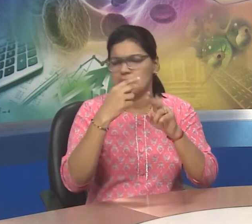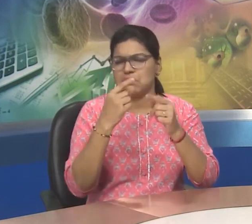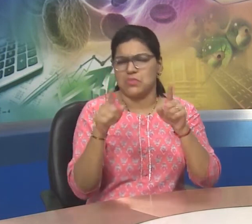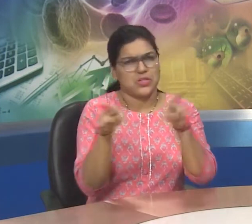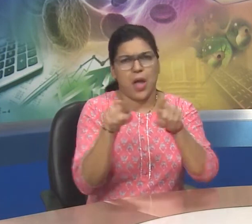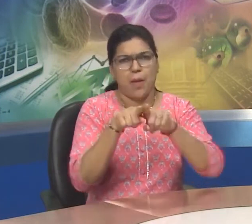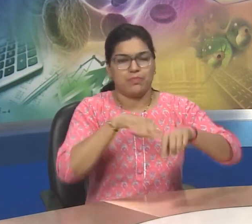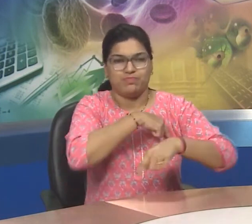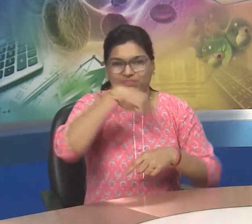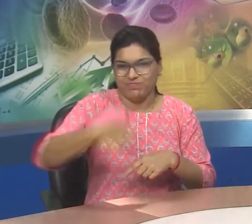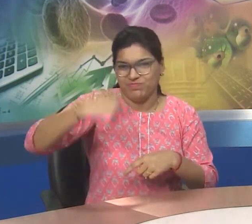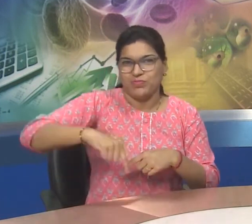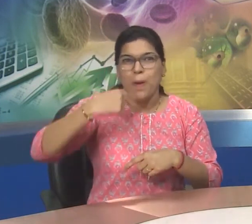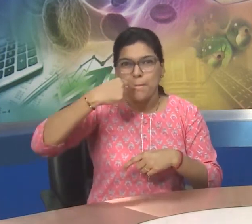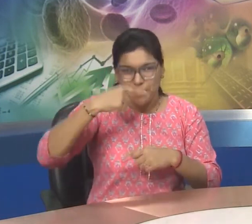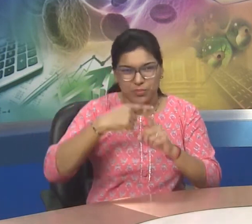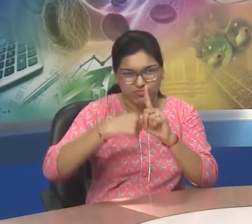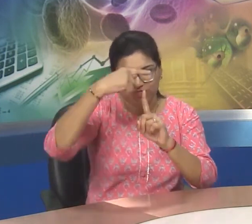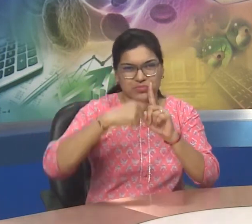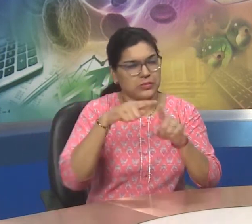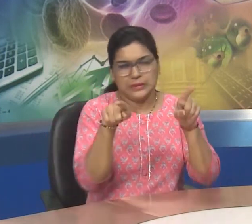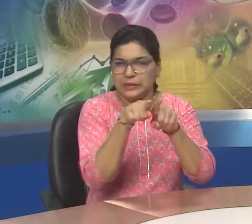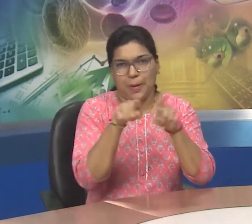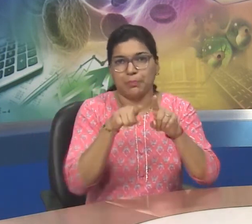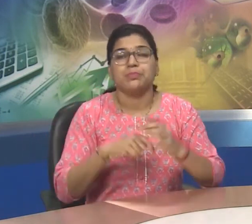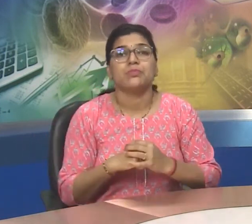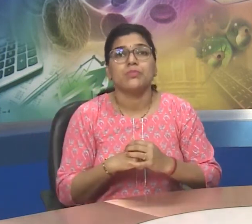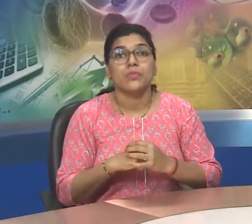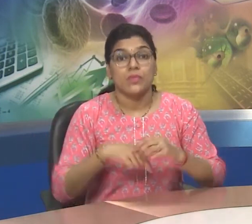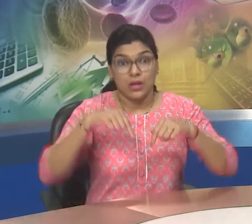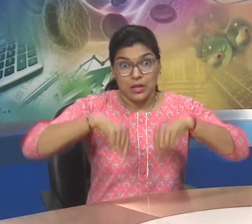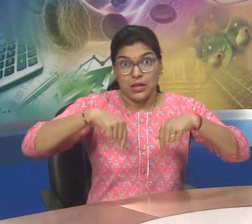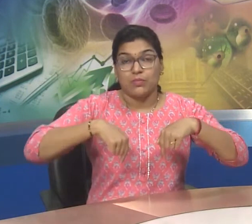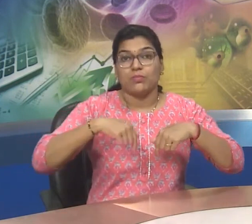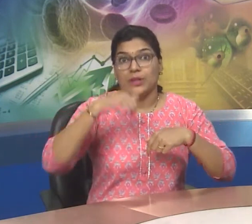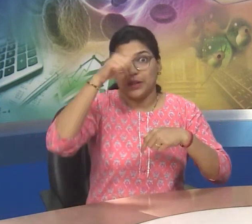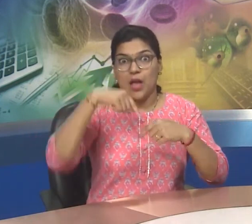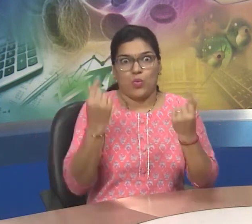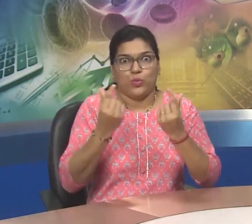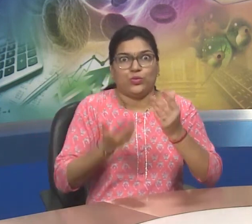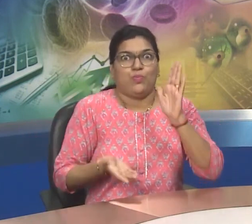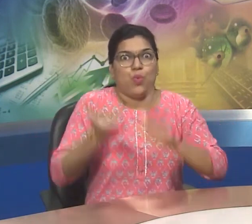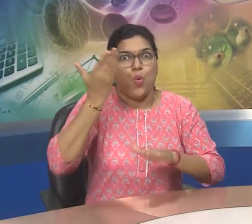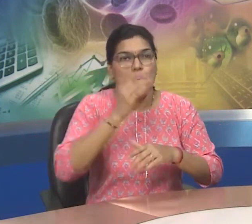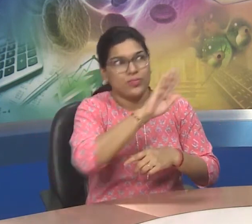right hand side. There is a